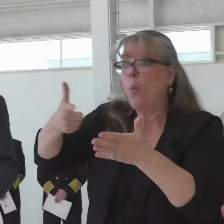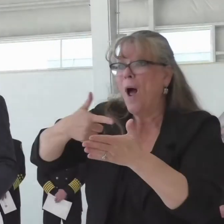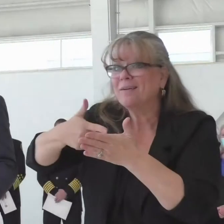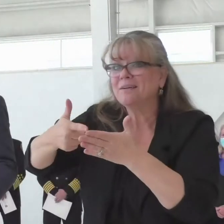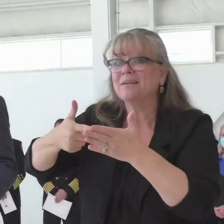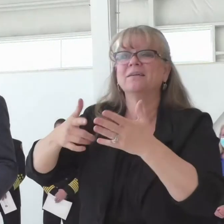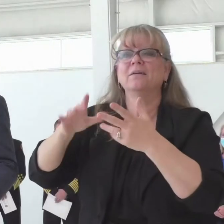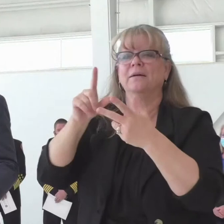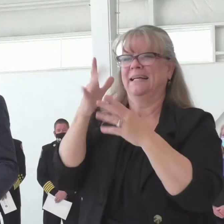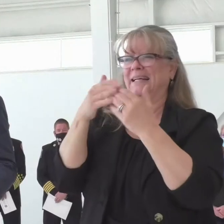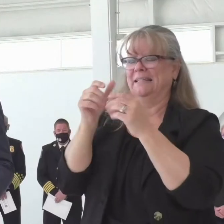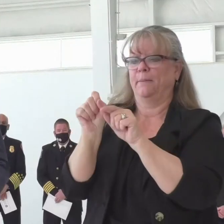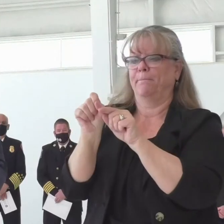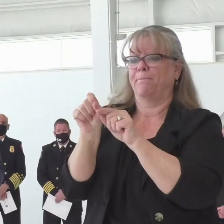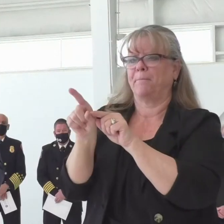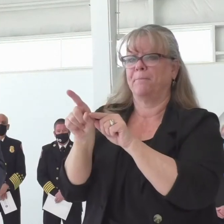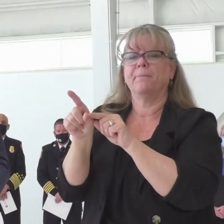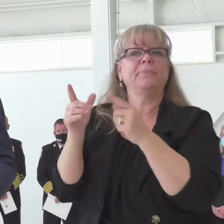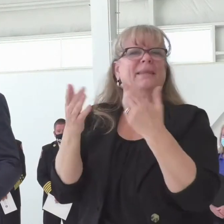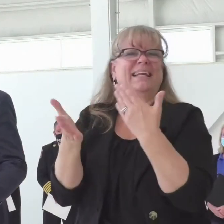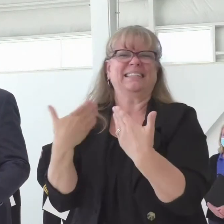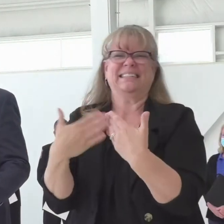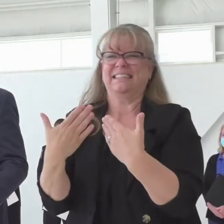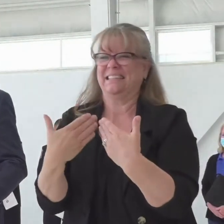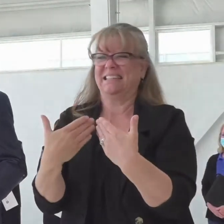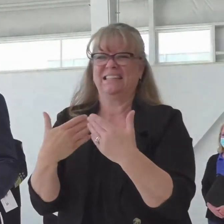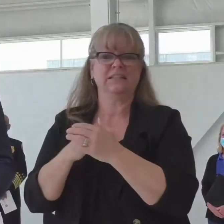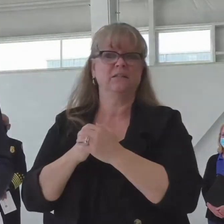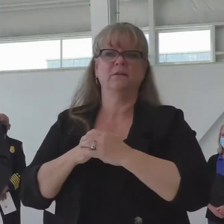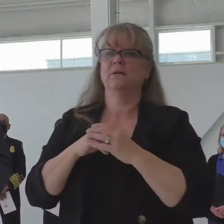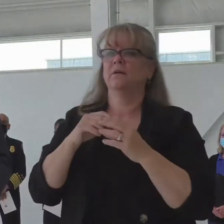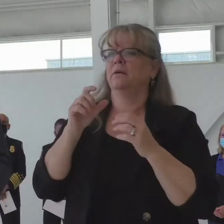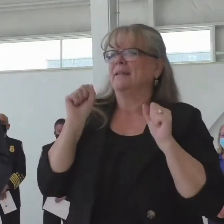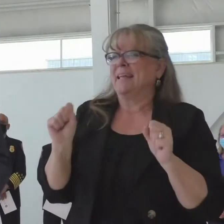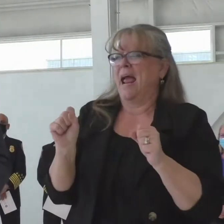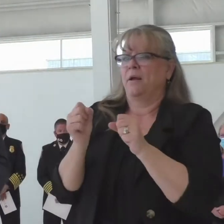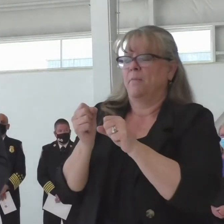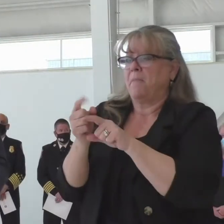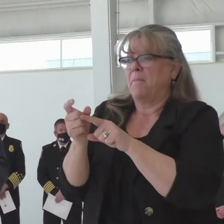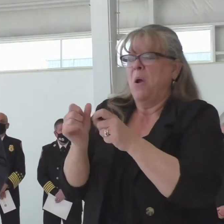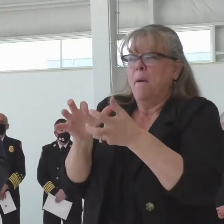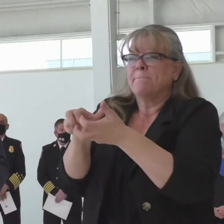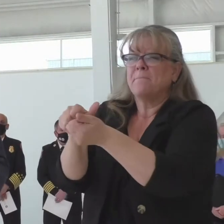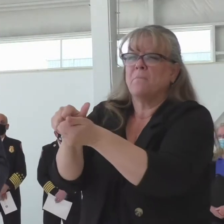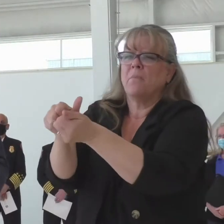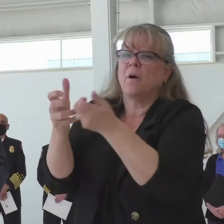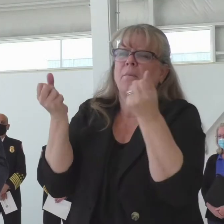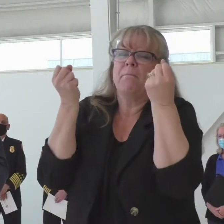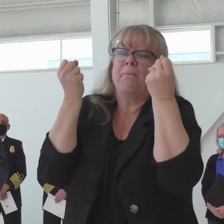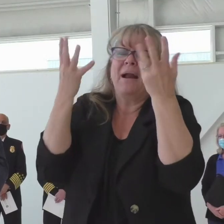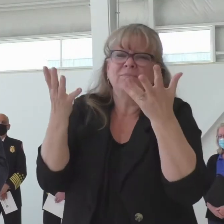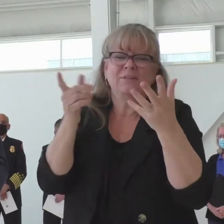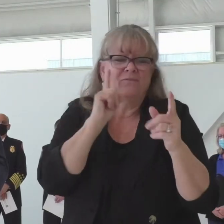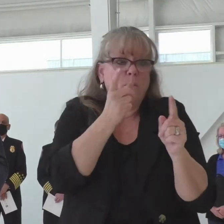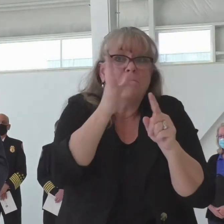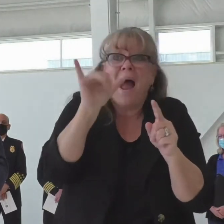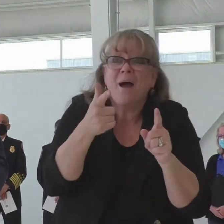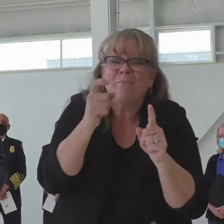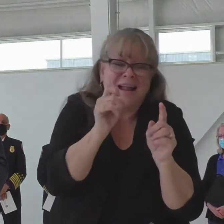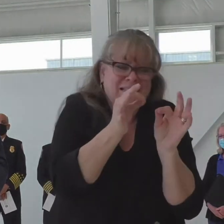have to be very aware of the devastation that one small thing can cause. Take extra steps.